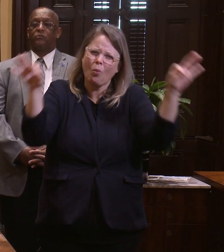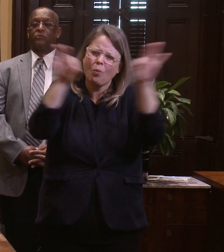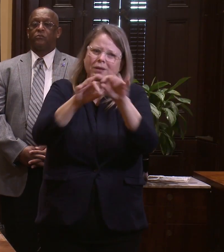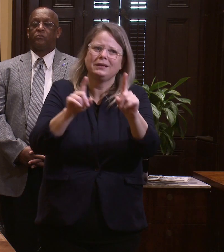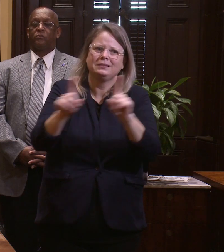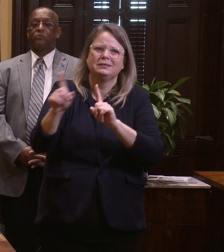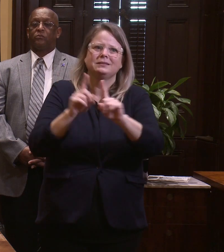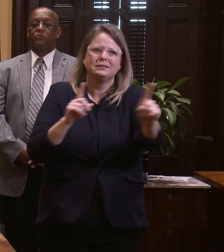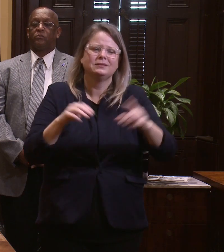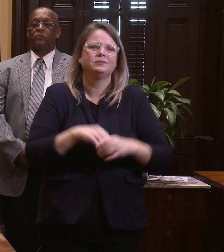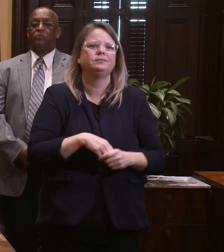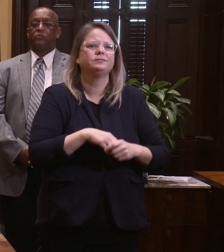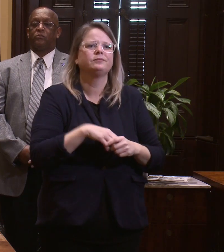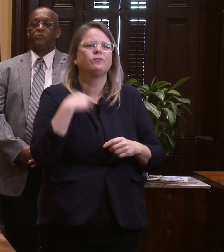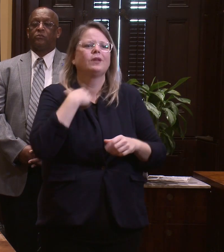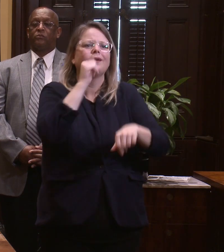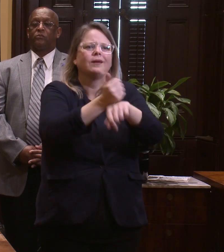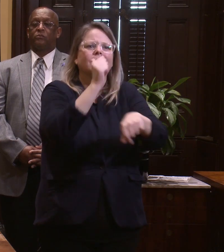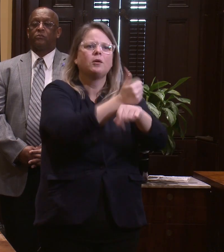social distancing.